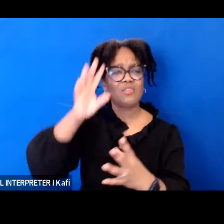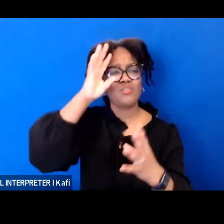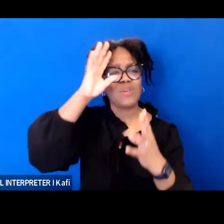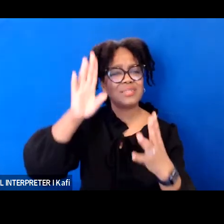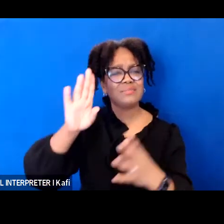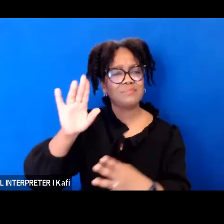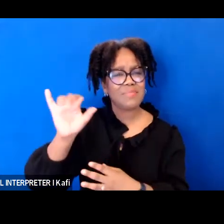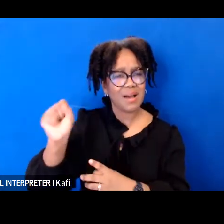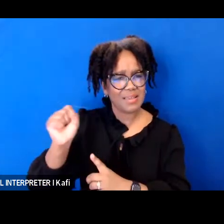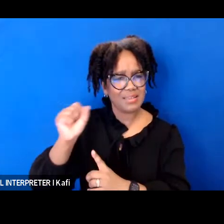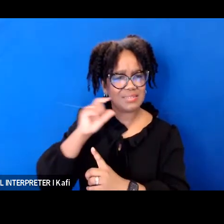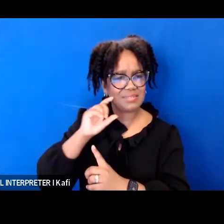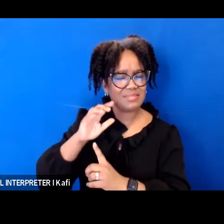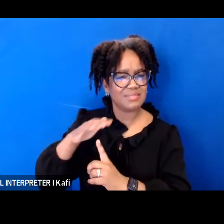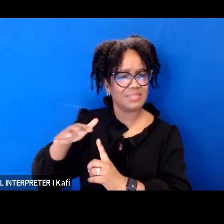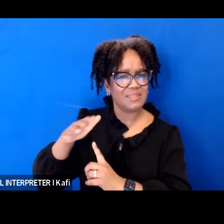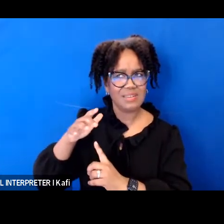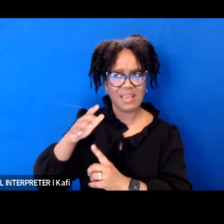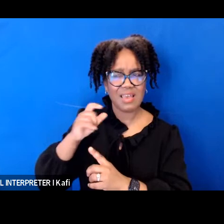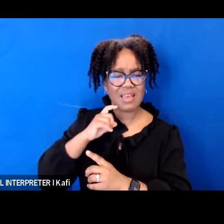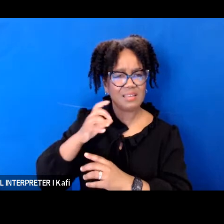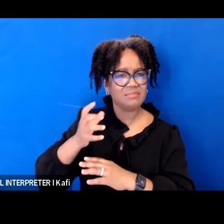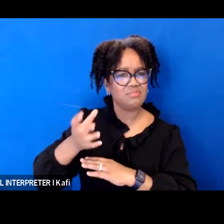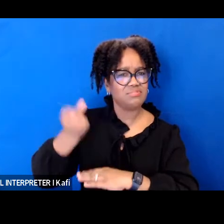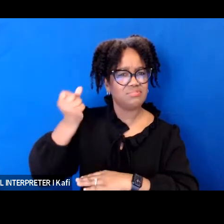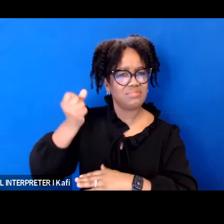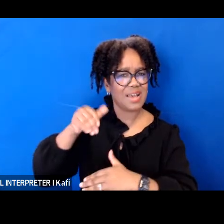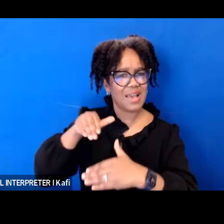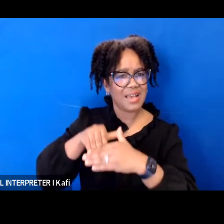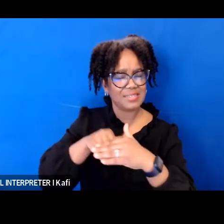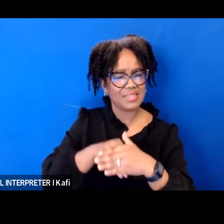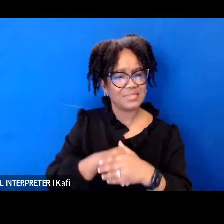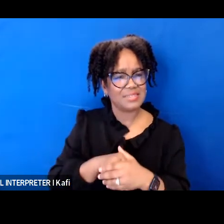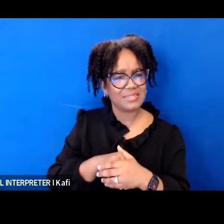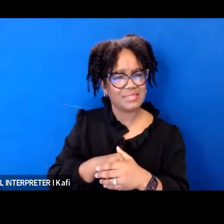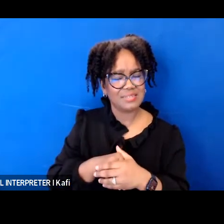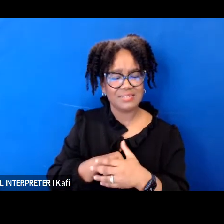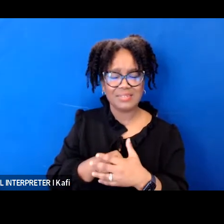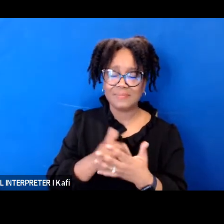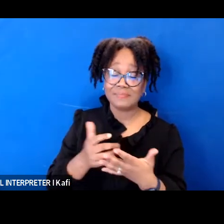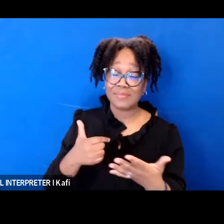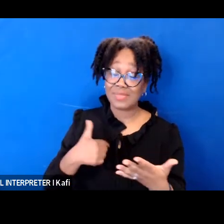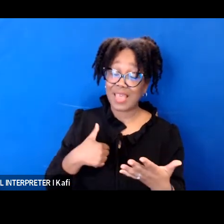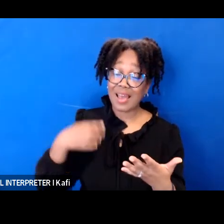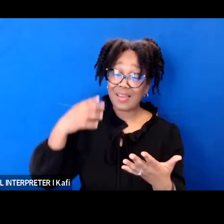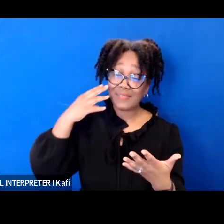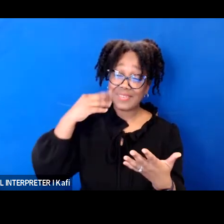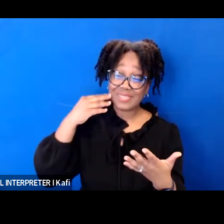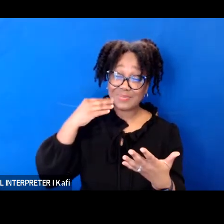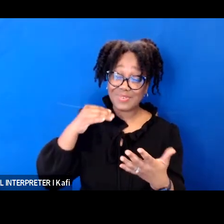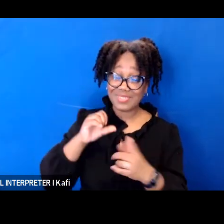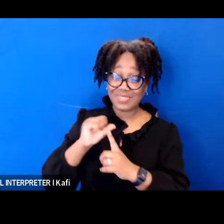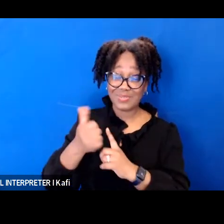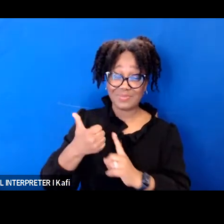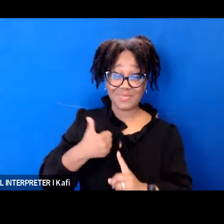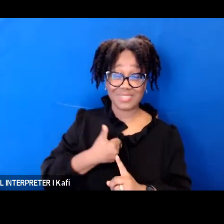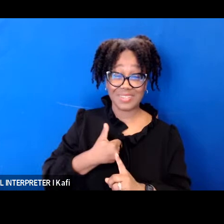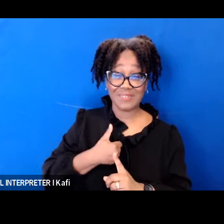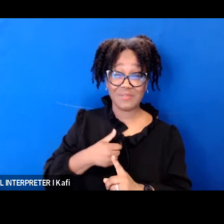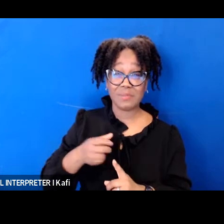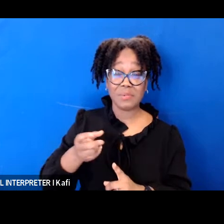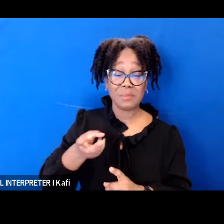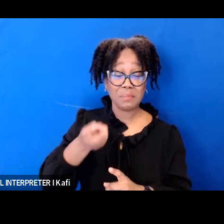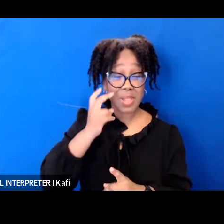i've been in situations where people blind people who do not receive visual